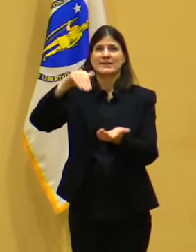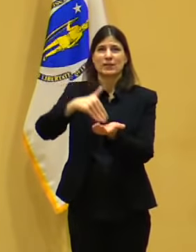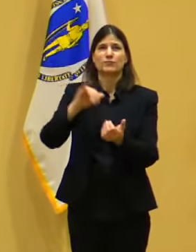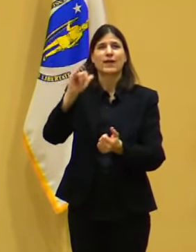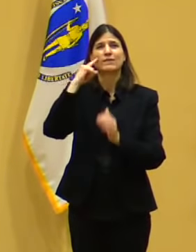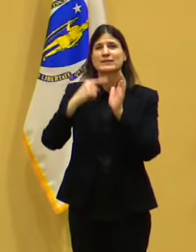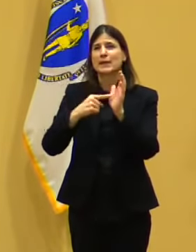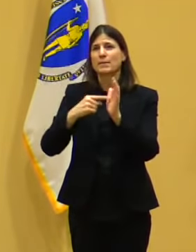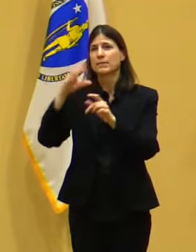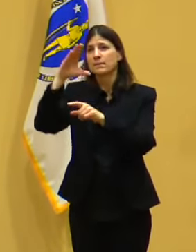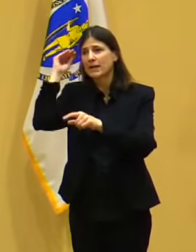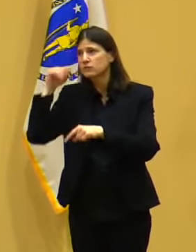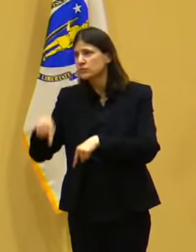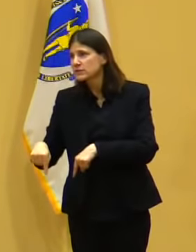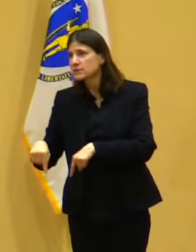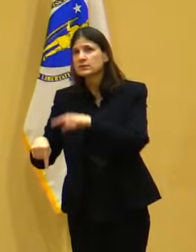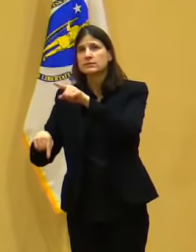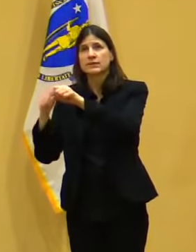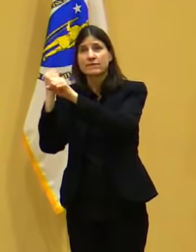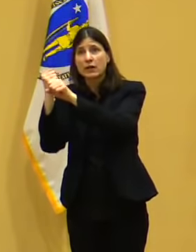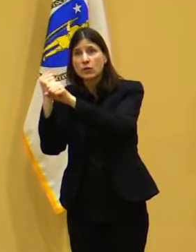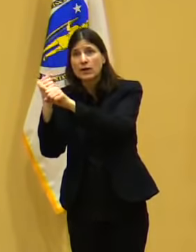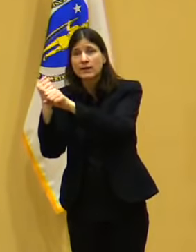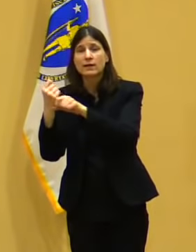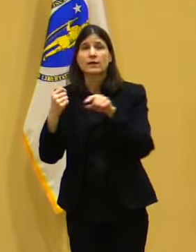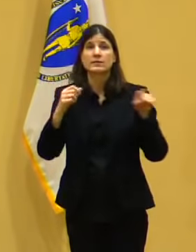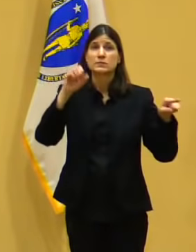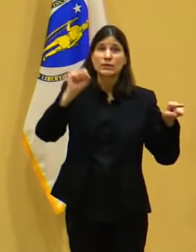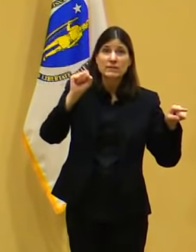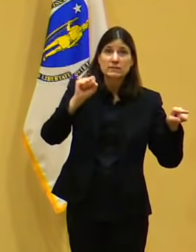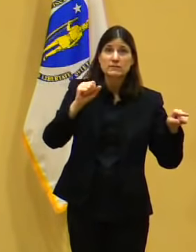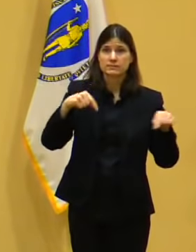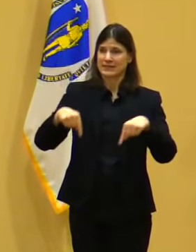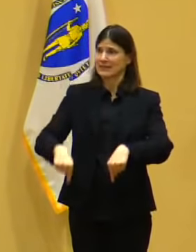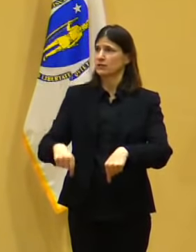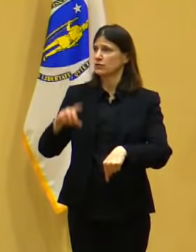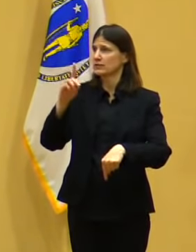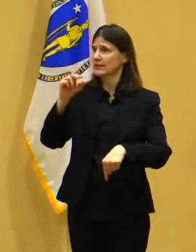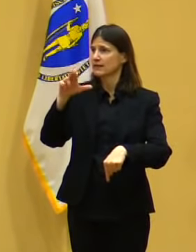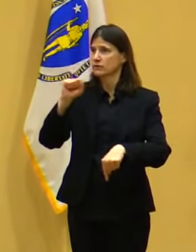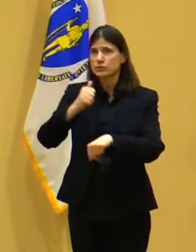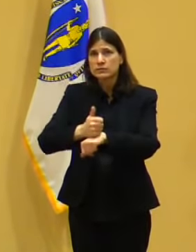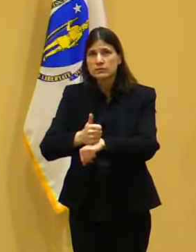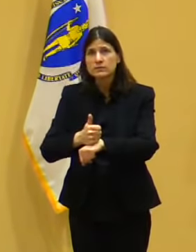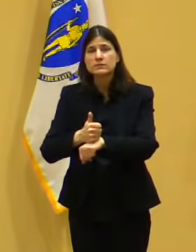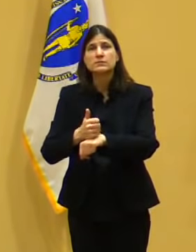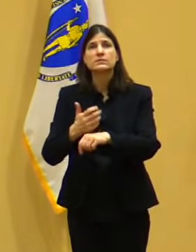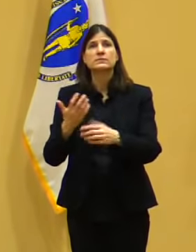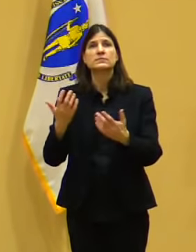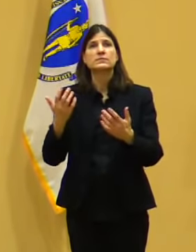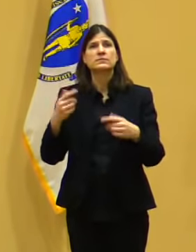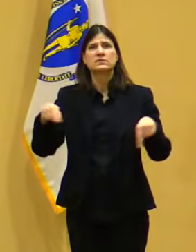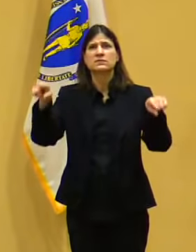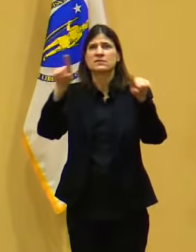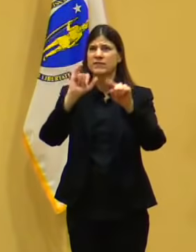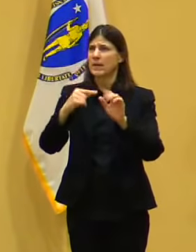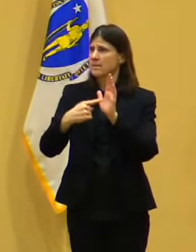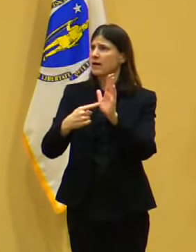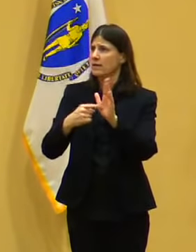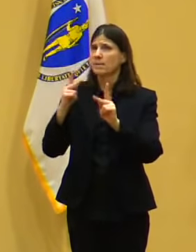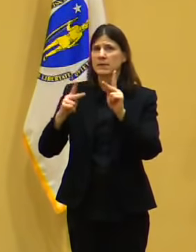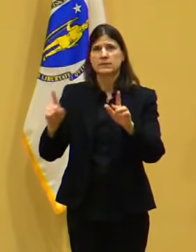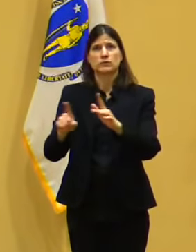anywhere in the country. And at this point, they represent a pretty significant portion